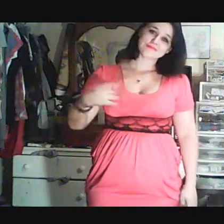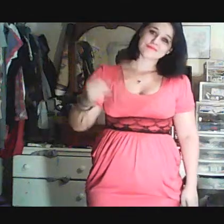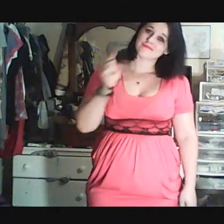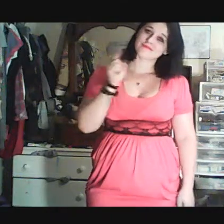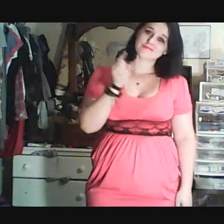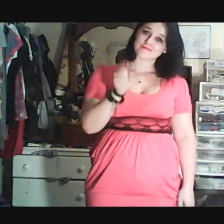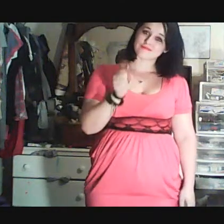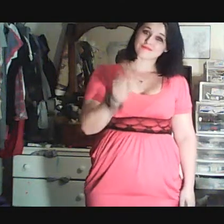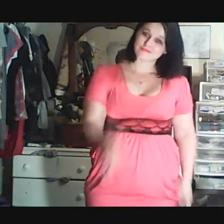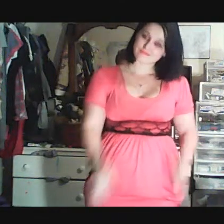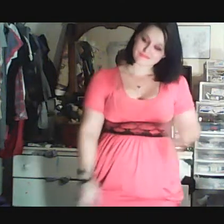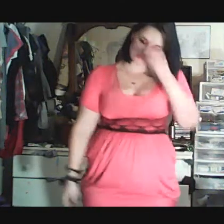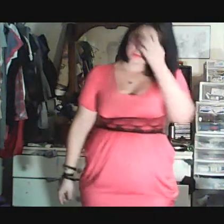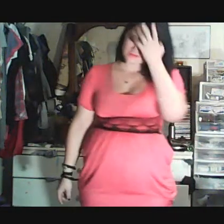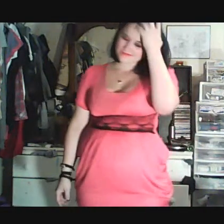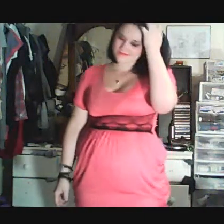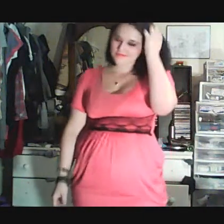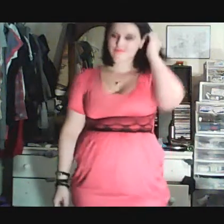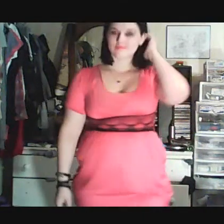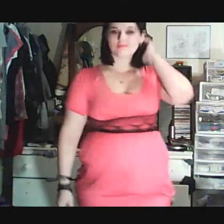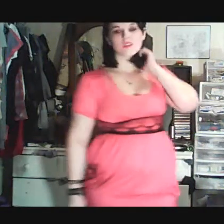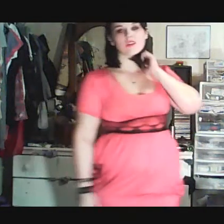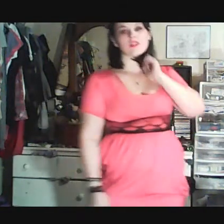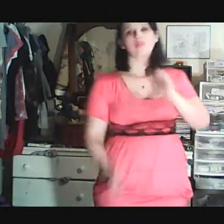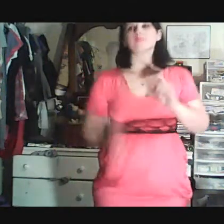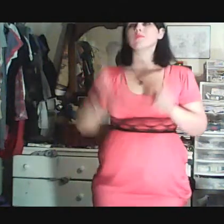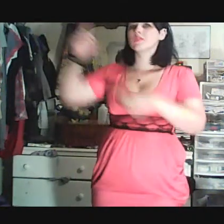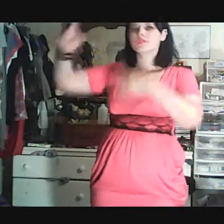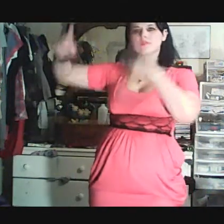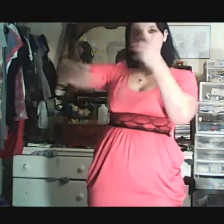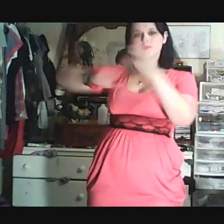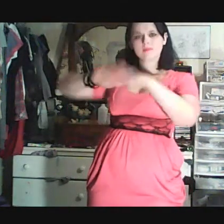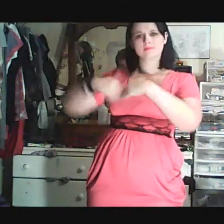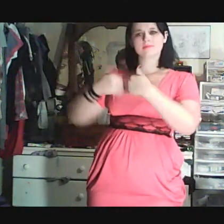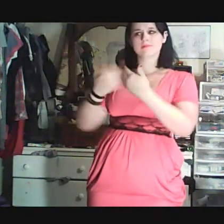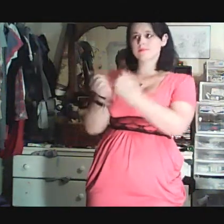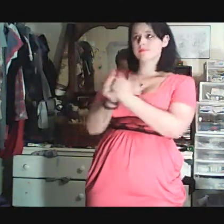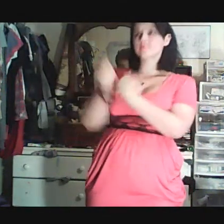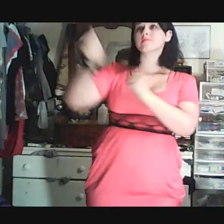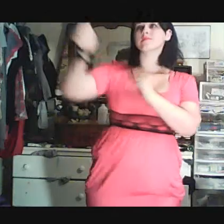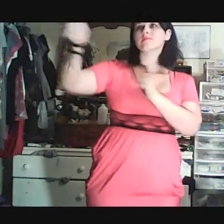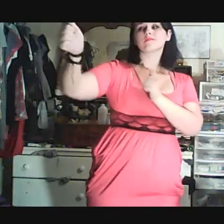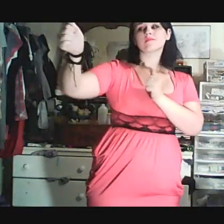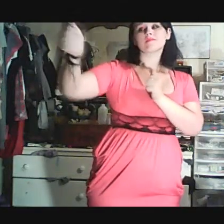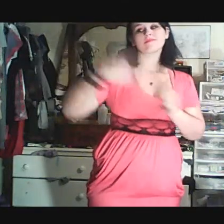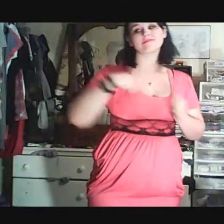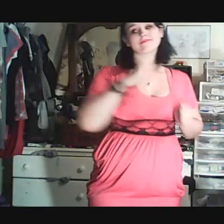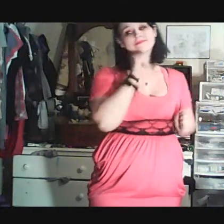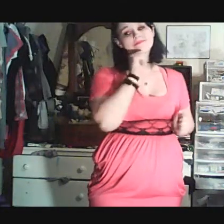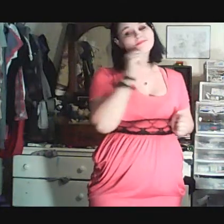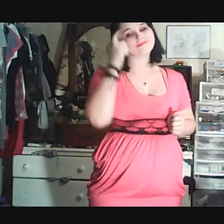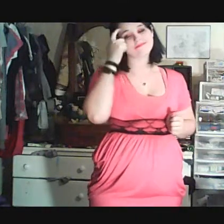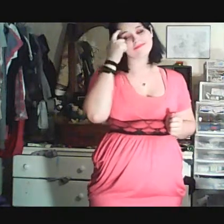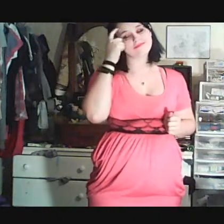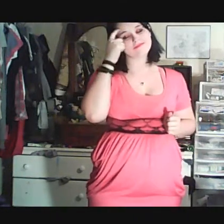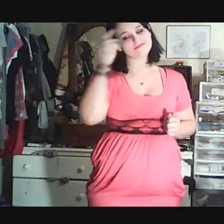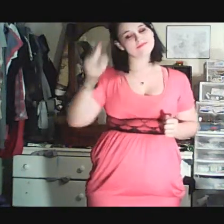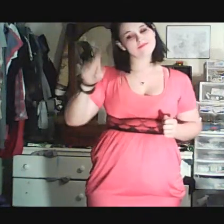into you, I'm into you. Let them wonder how we got this far, cause I don't really need to